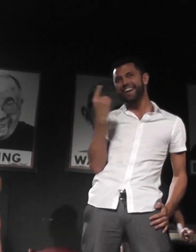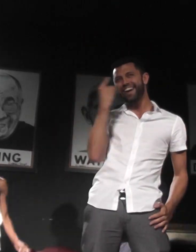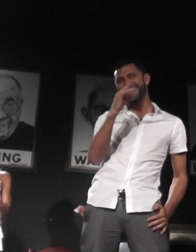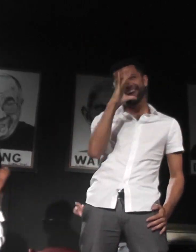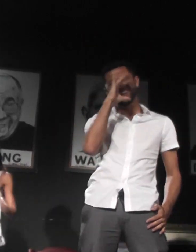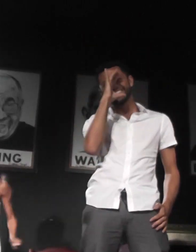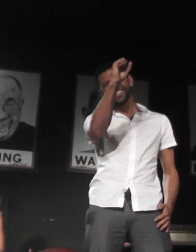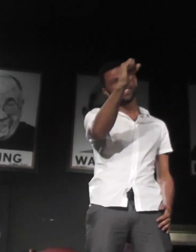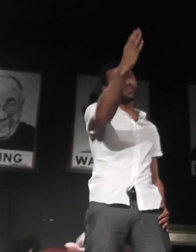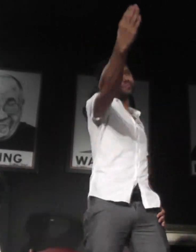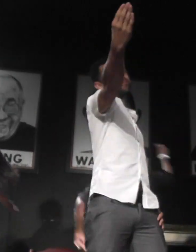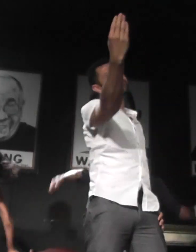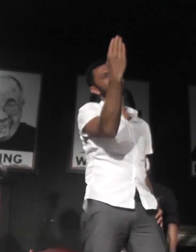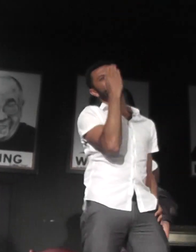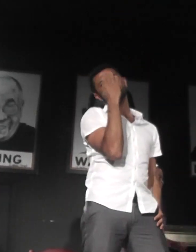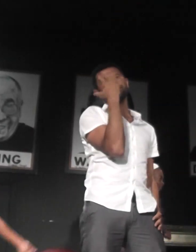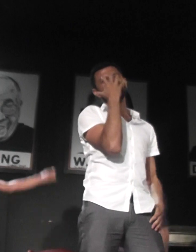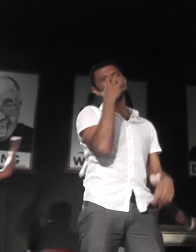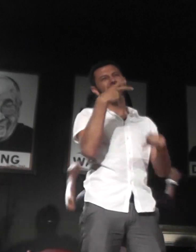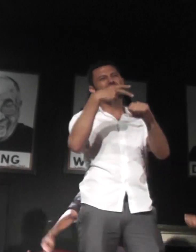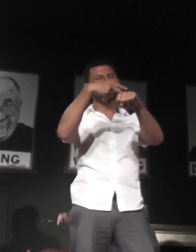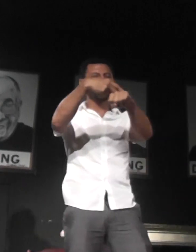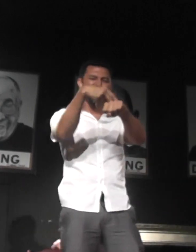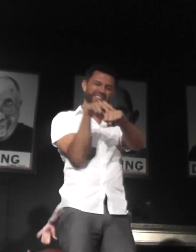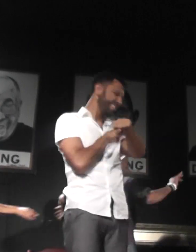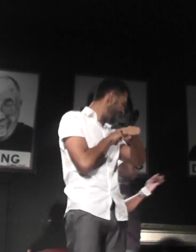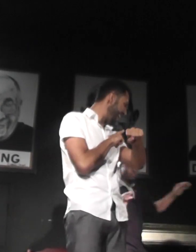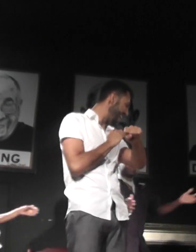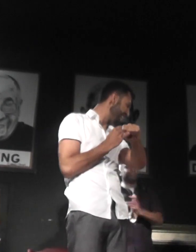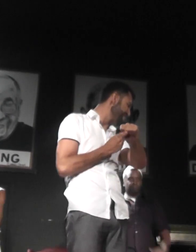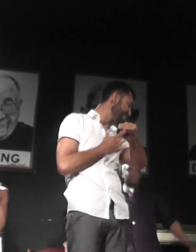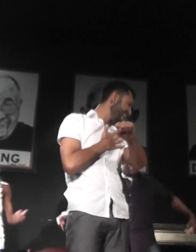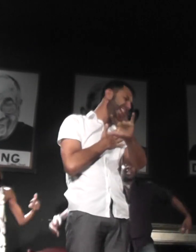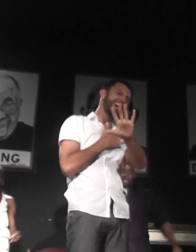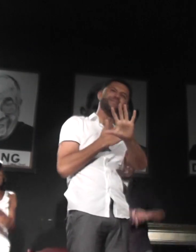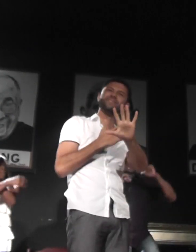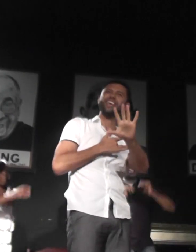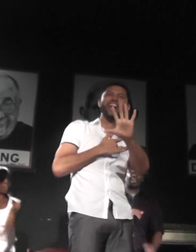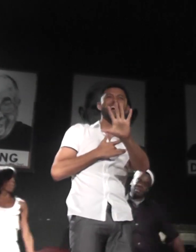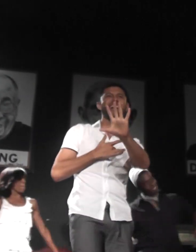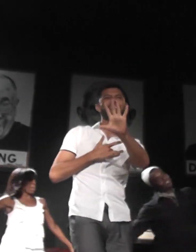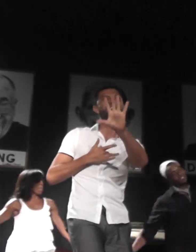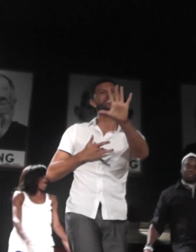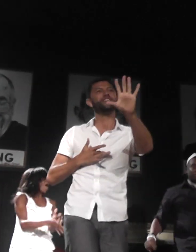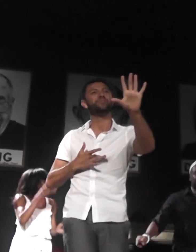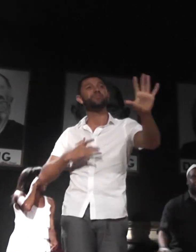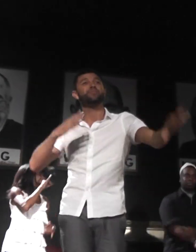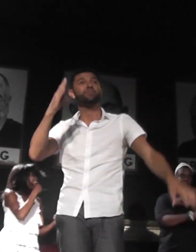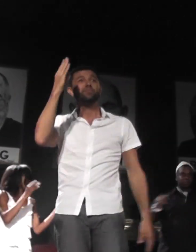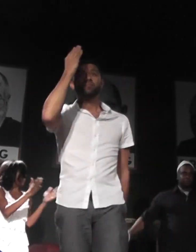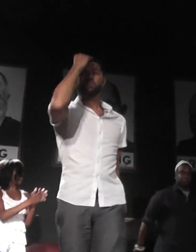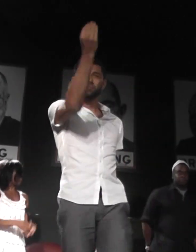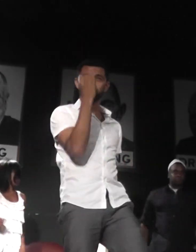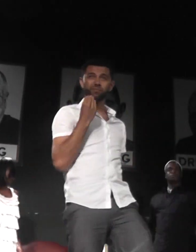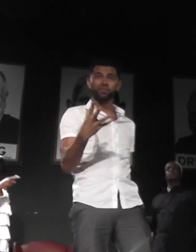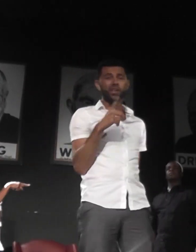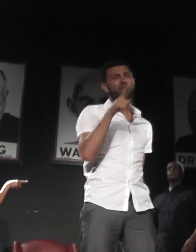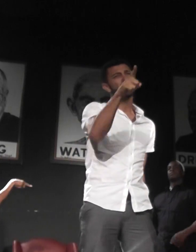love You're gonna leave the blind, yeah, yeah, yeah You